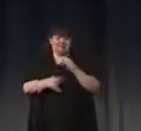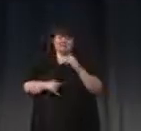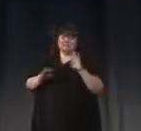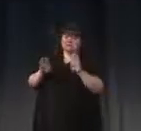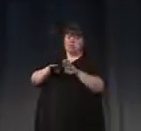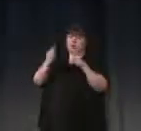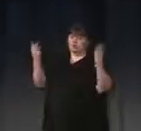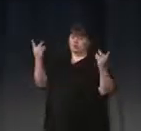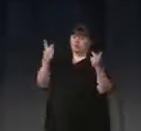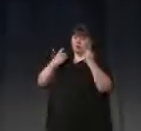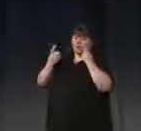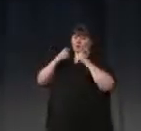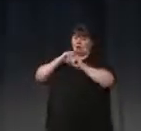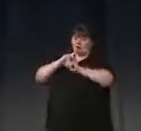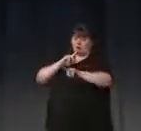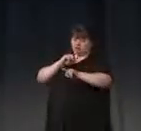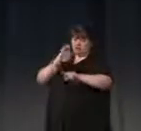period.